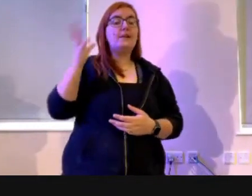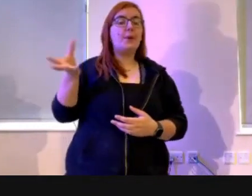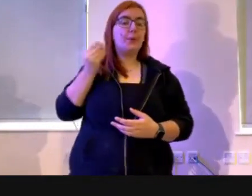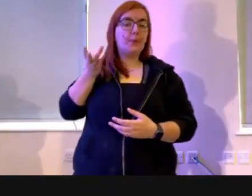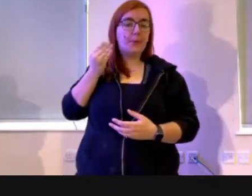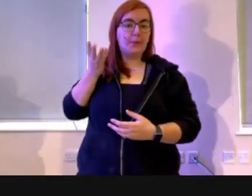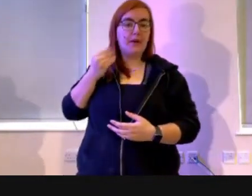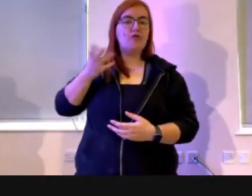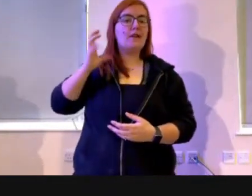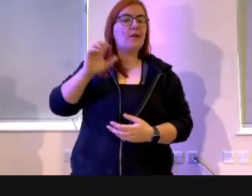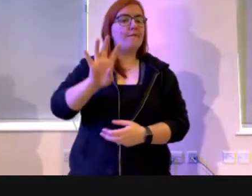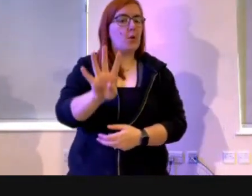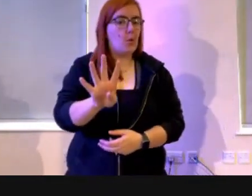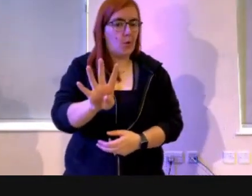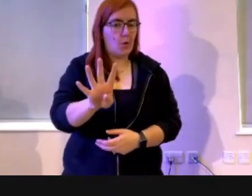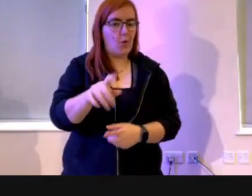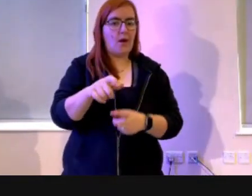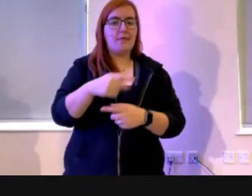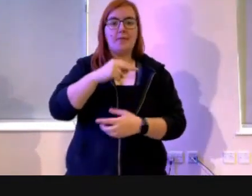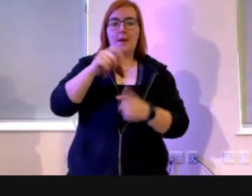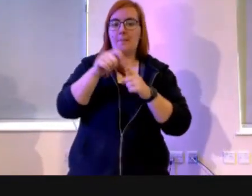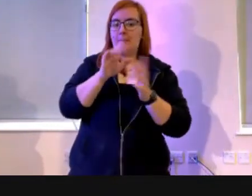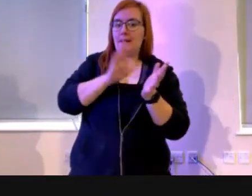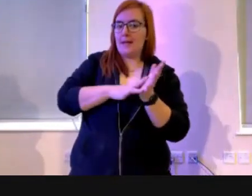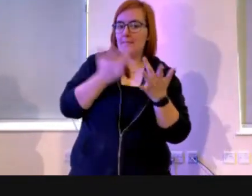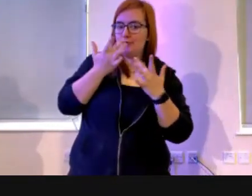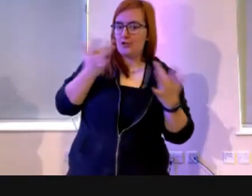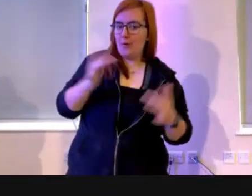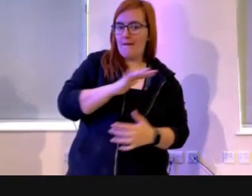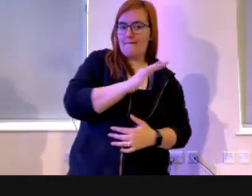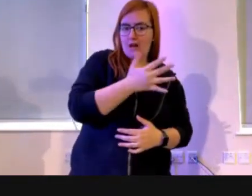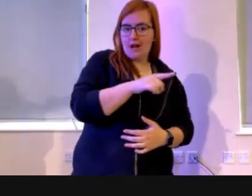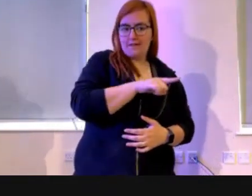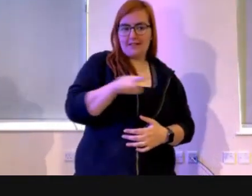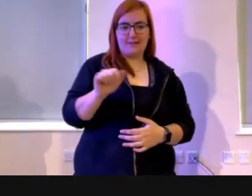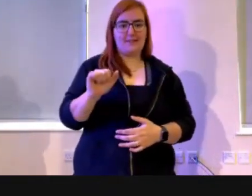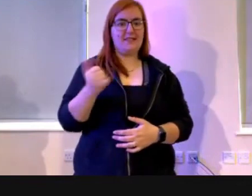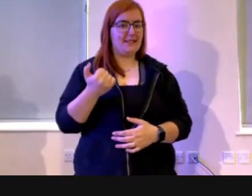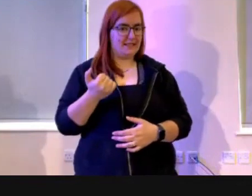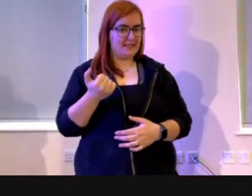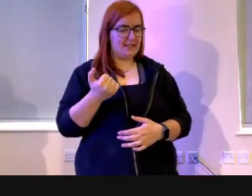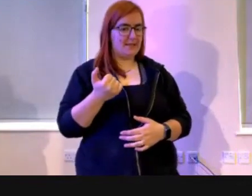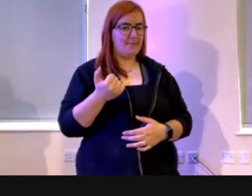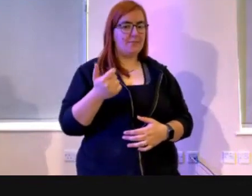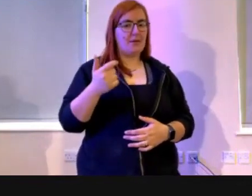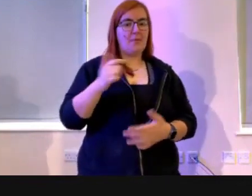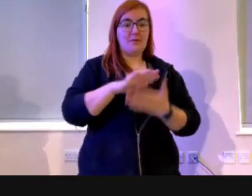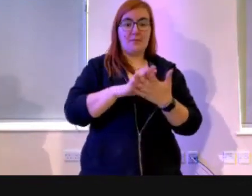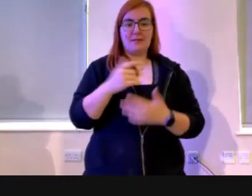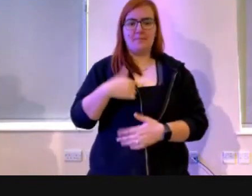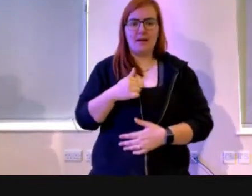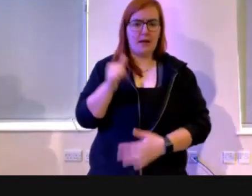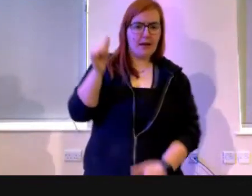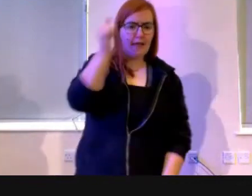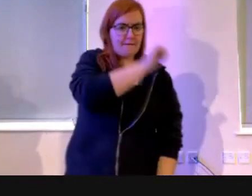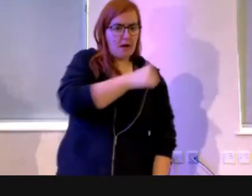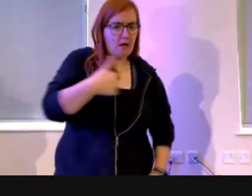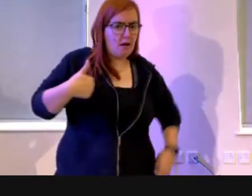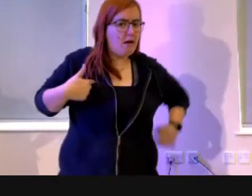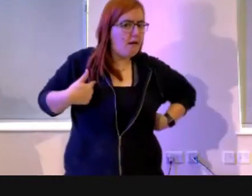Radio 4, the PM show, from five till six, which makes me very intellectual. And I'm all up